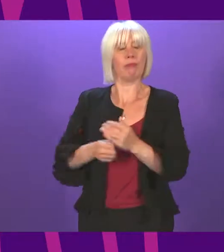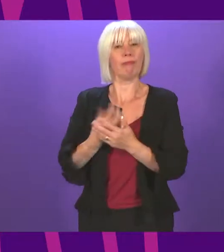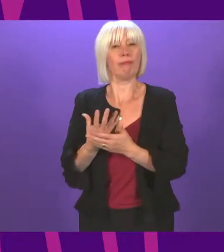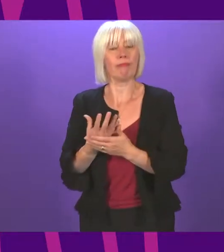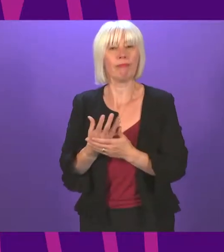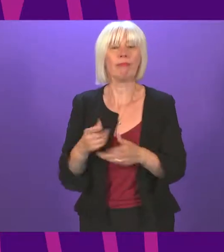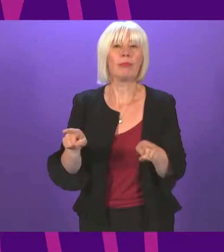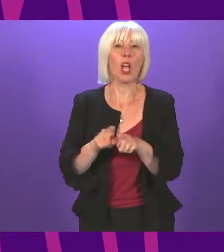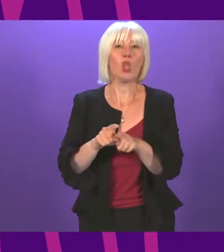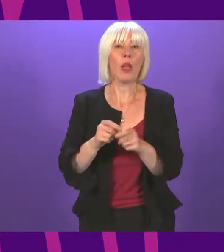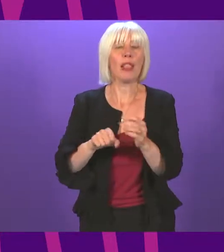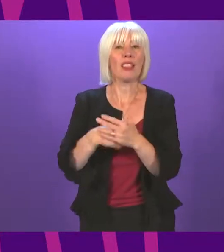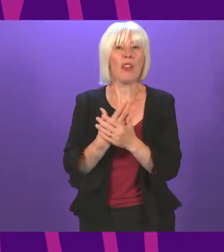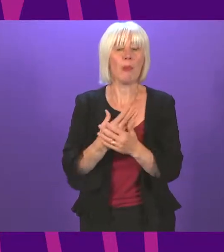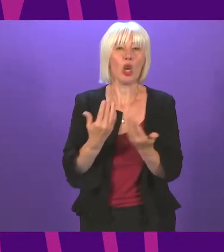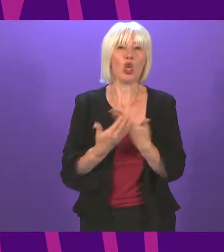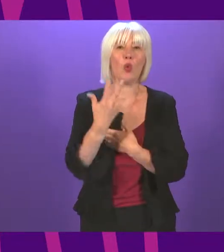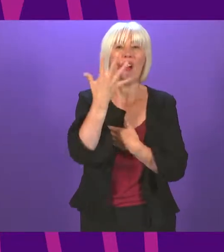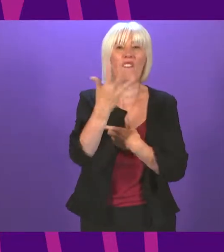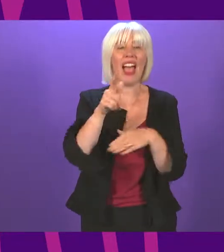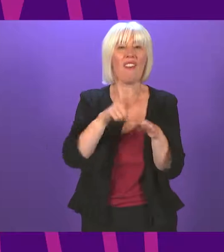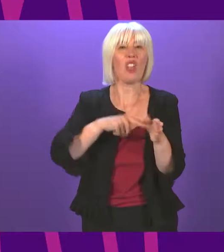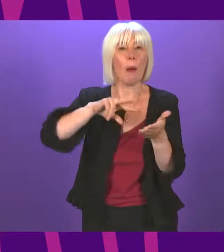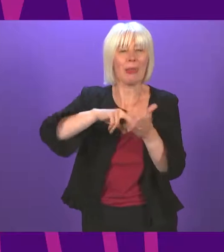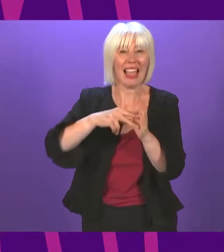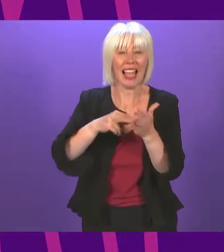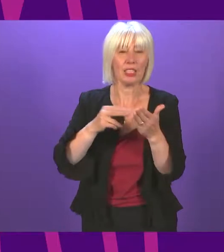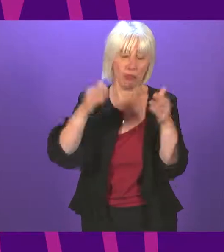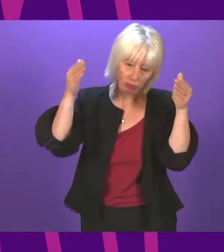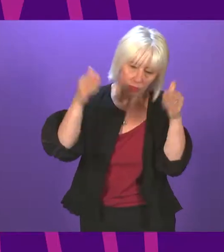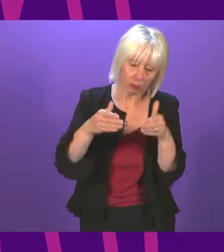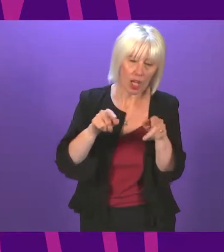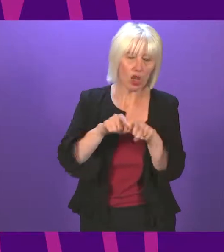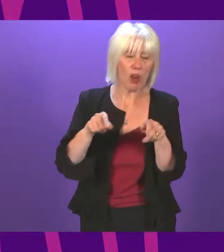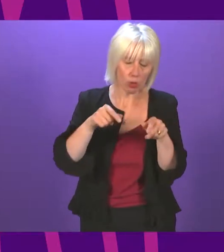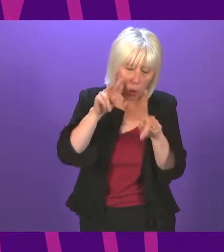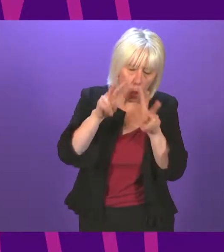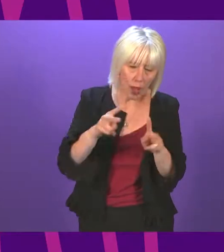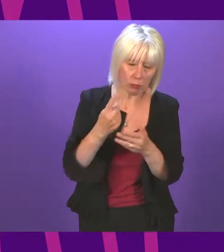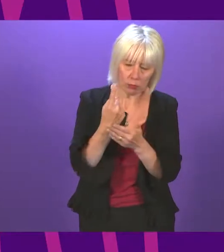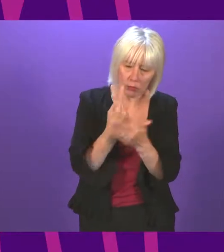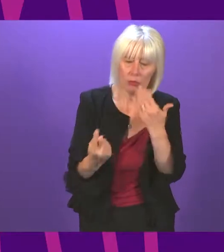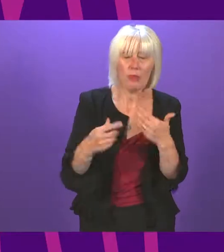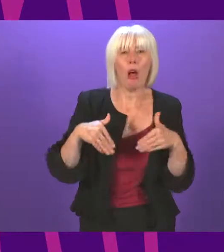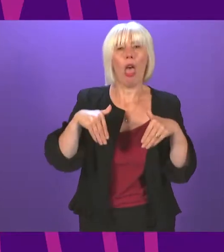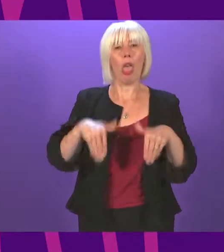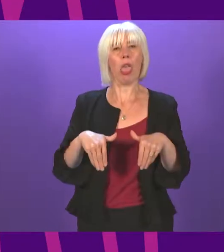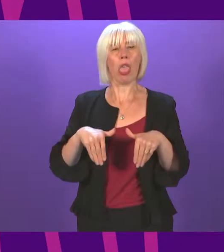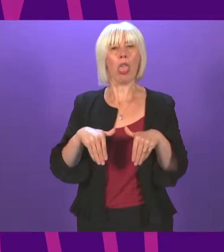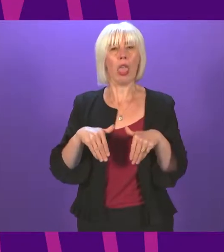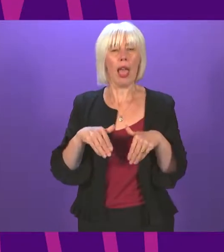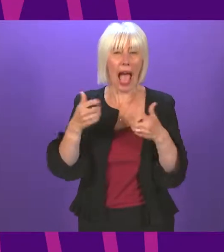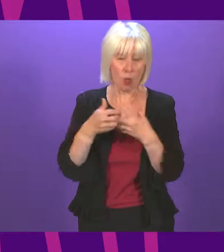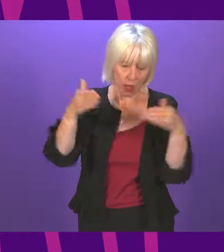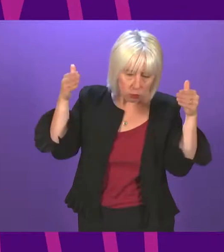development of a new five-year plan focused on tackling loneliness and self-isolation head-on. We saw that being